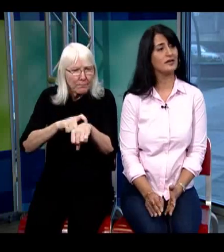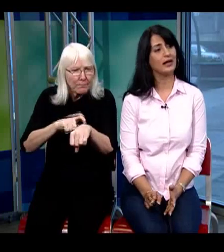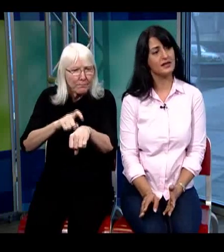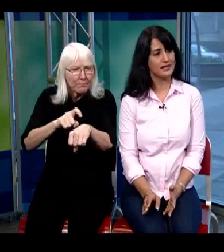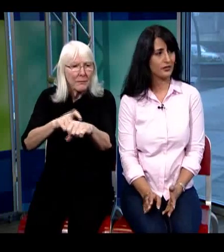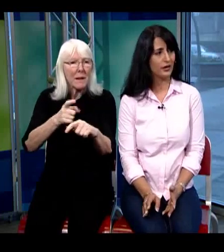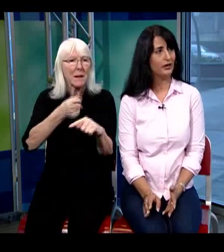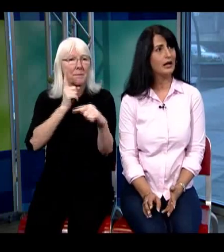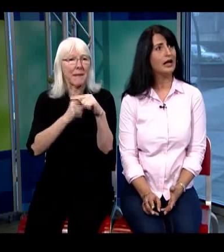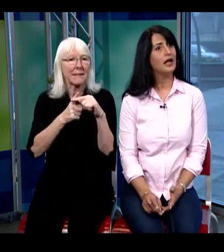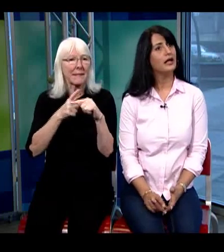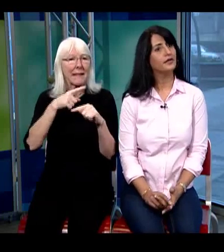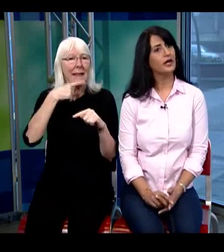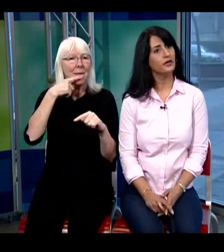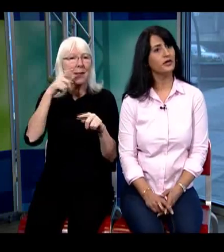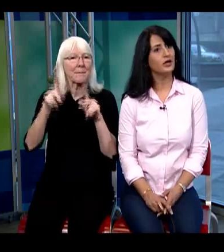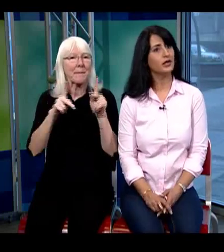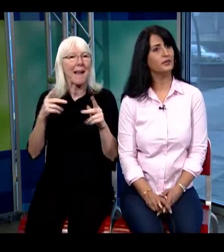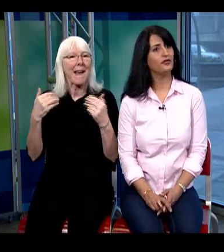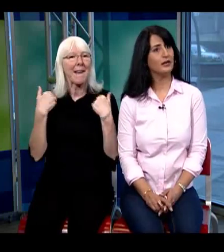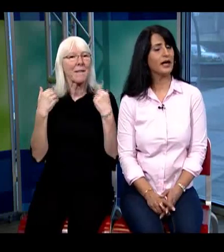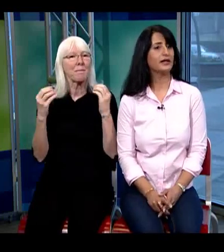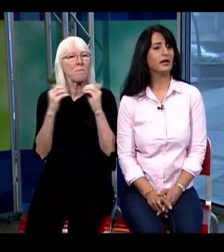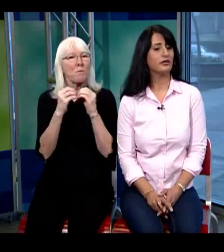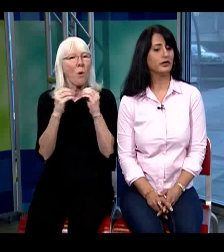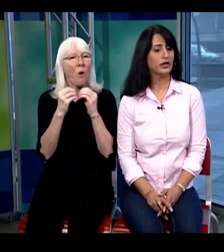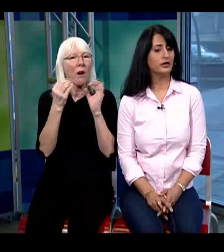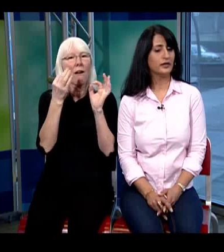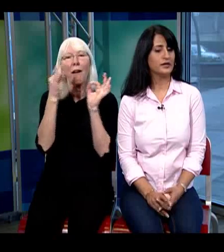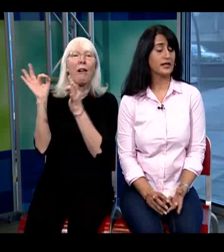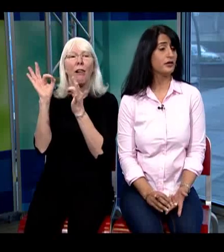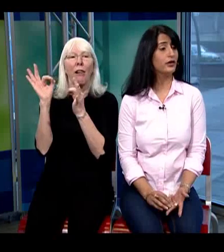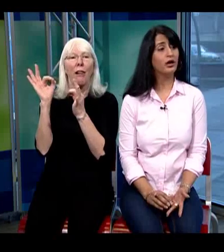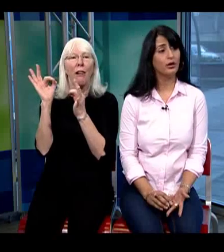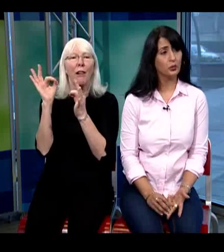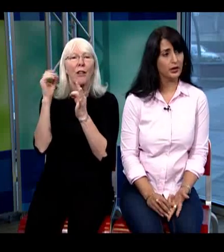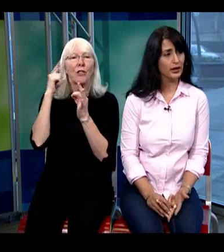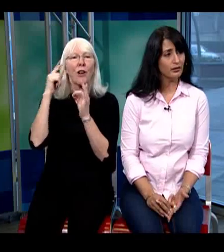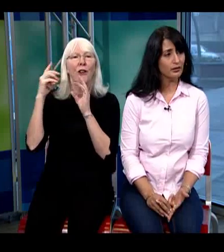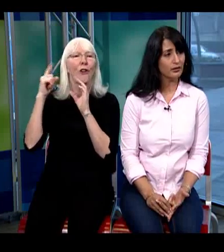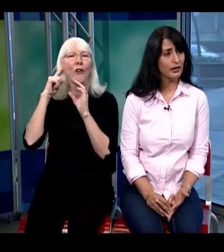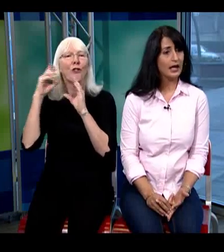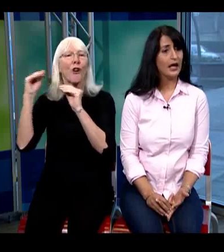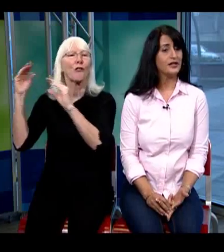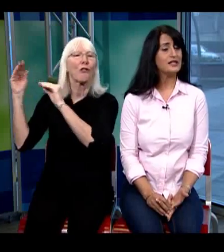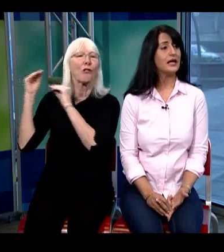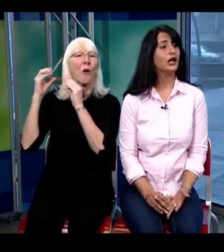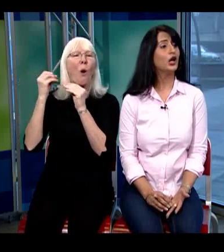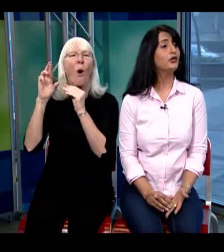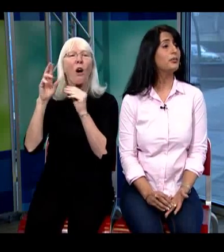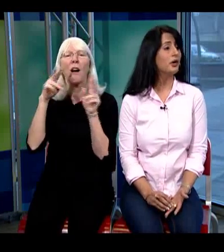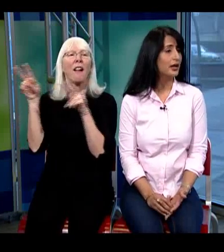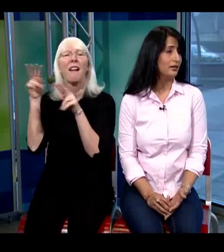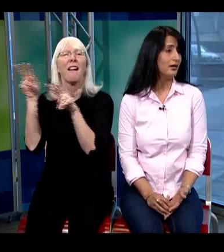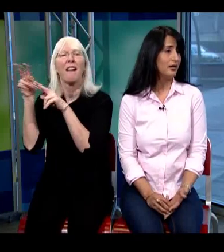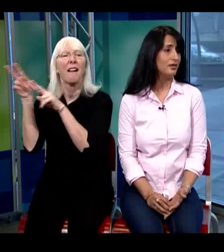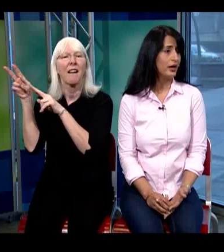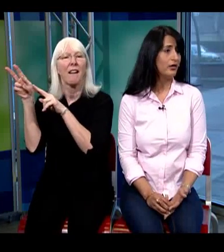anything else out there the other feedback that are here is that they're very hard working they take a lot of pride in their